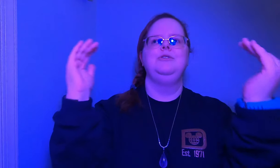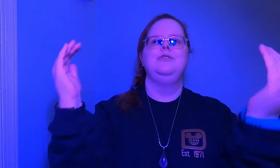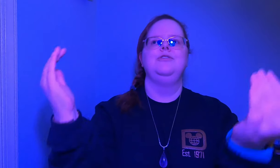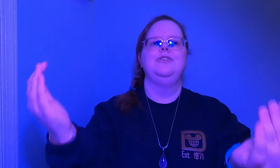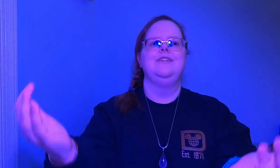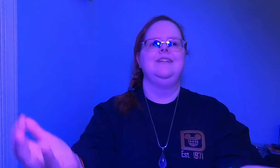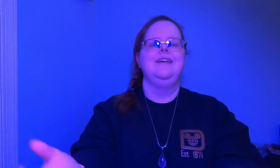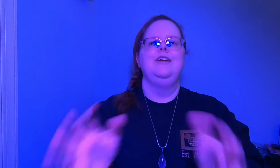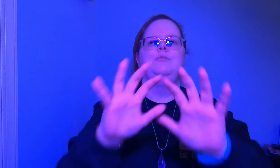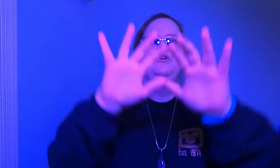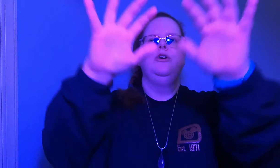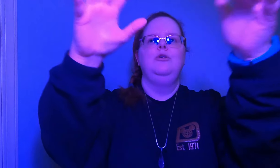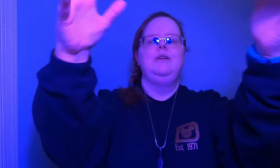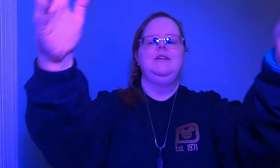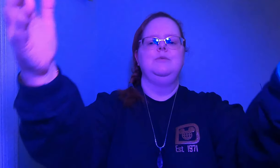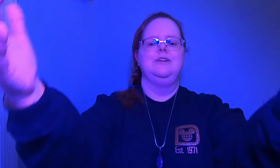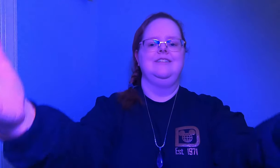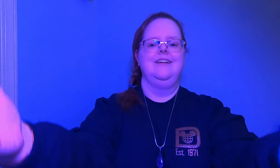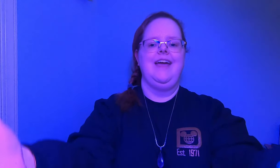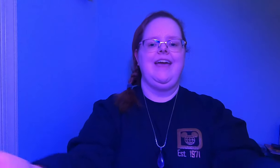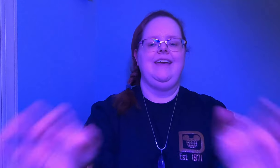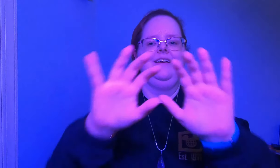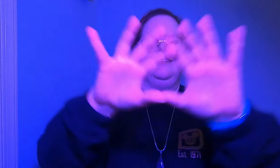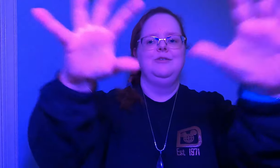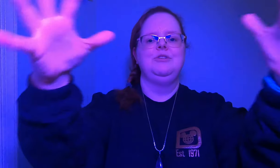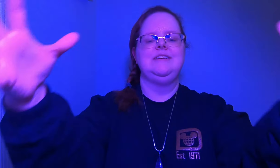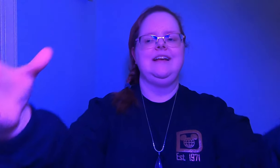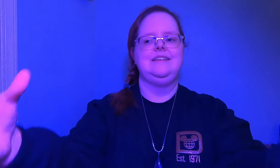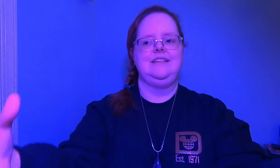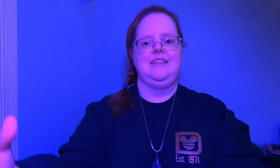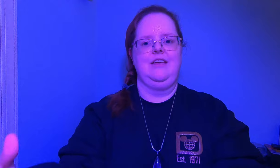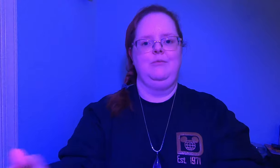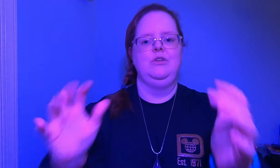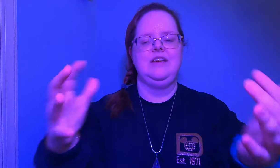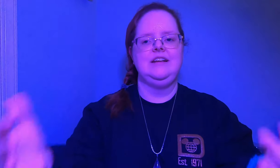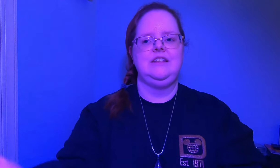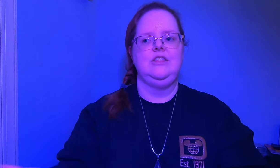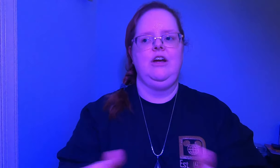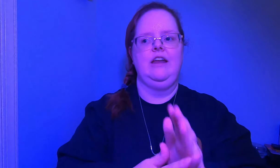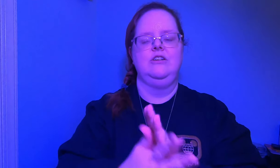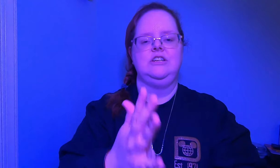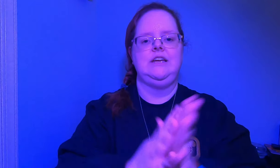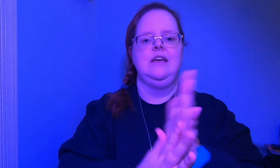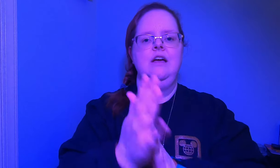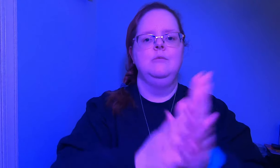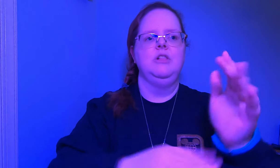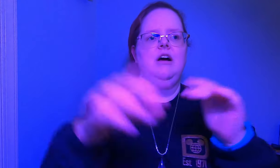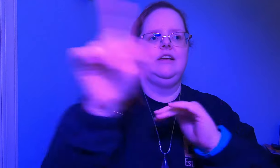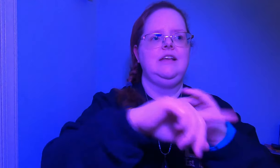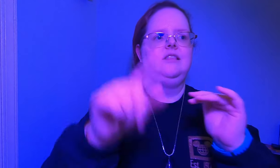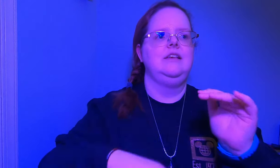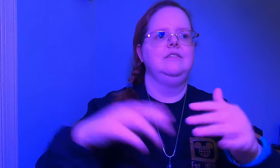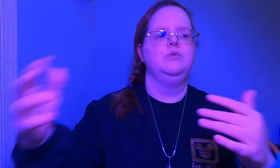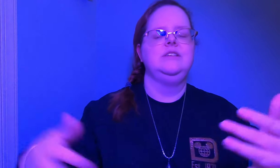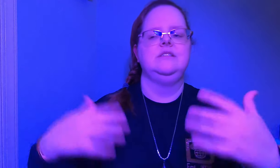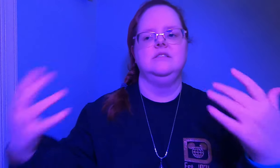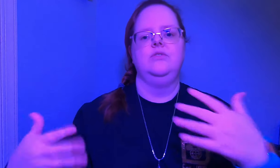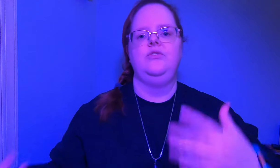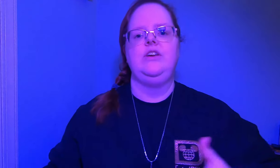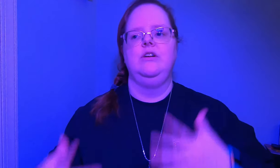beautiful impermeable egg protecting them protecting their energy blocking these voices of fear